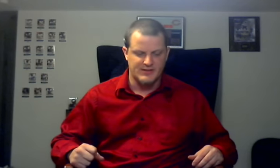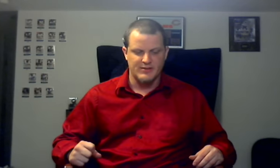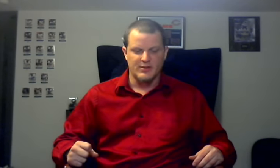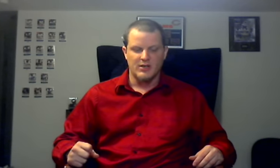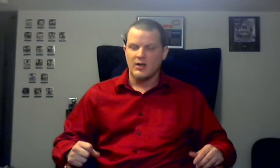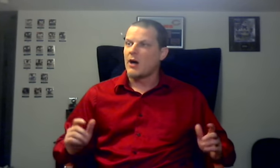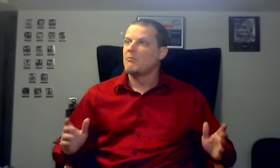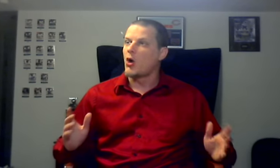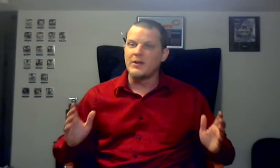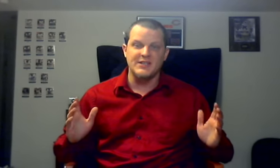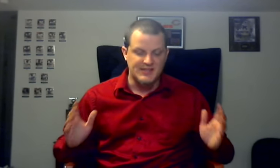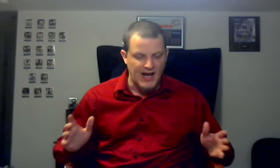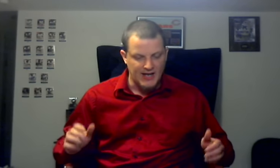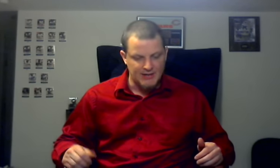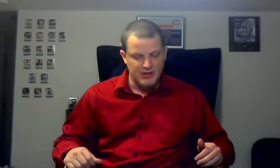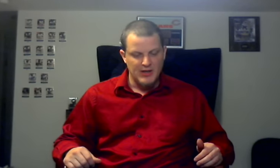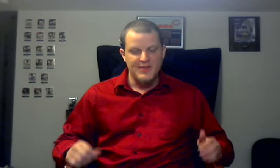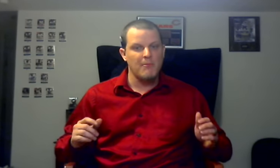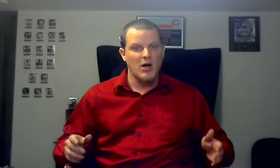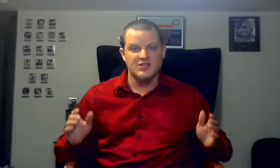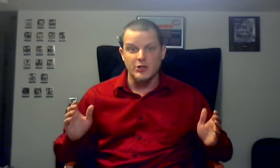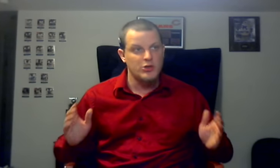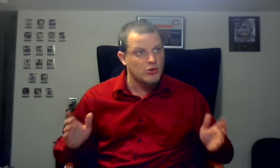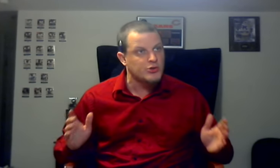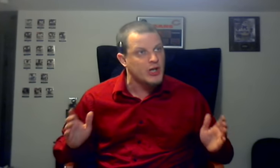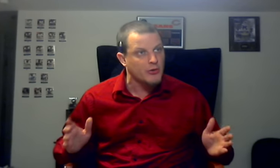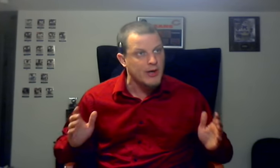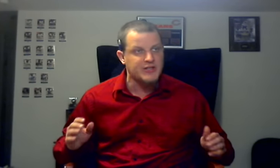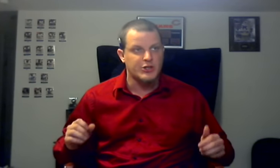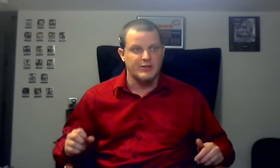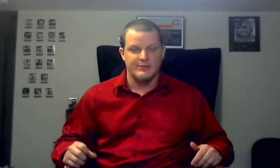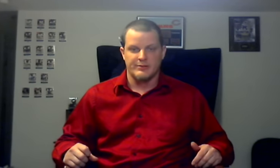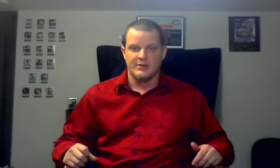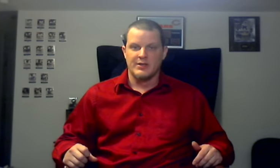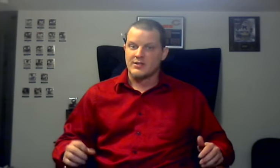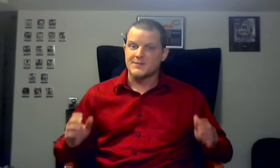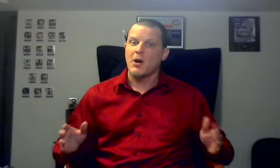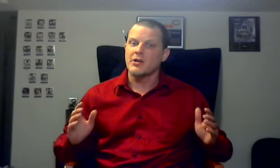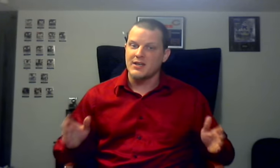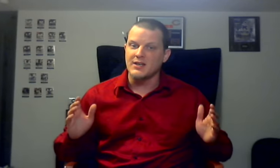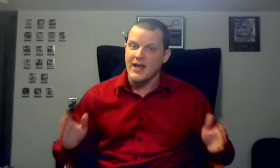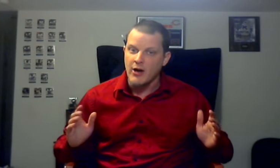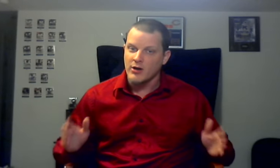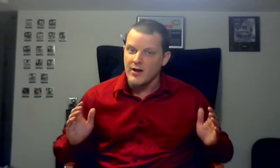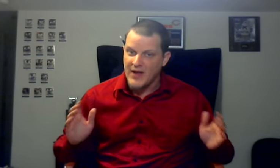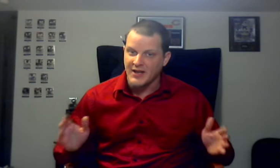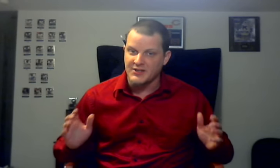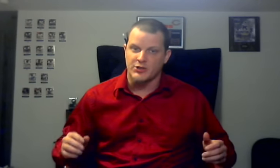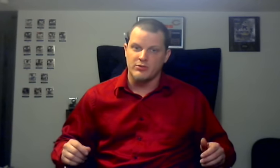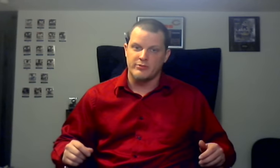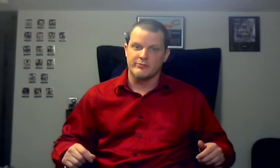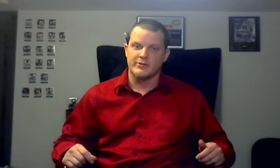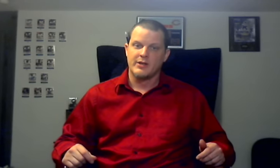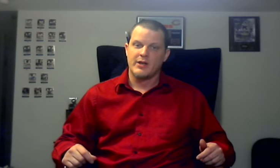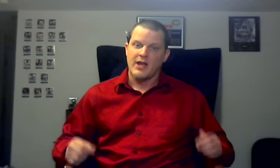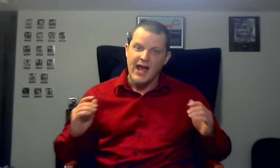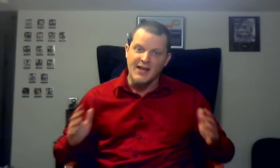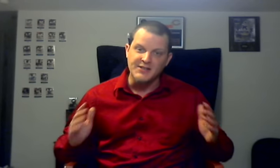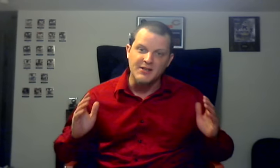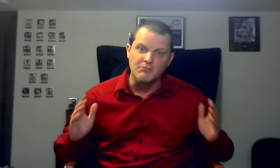A moment in time that marked a new generation, sparking an era of attitude, ending